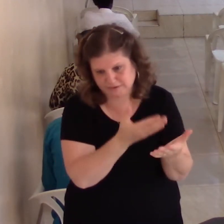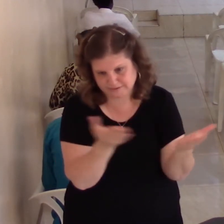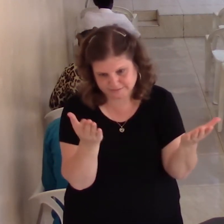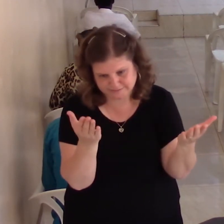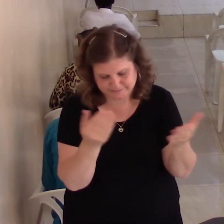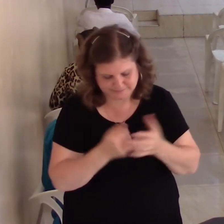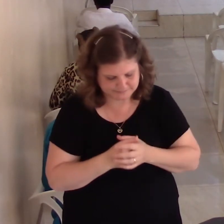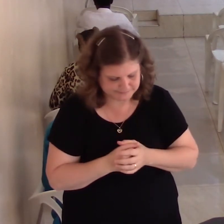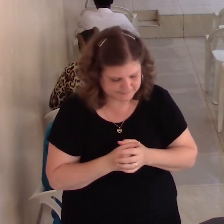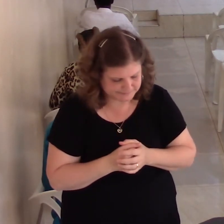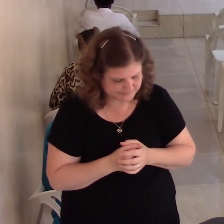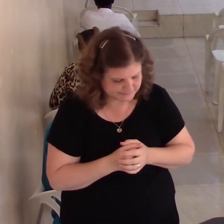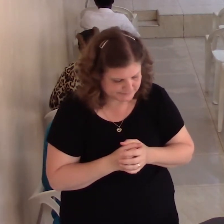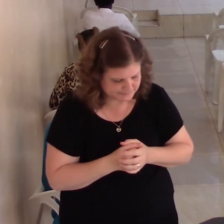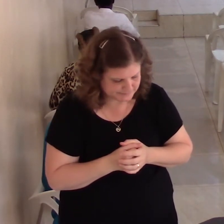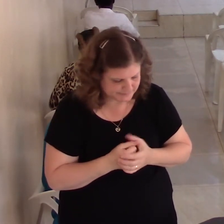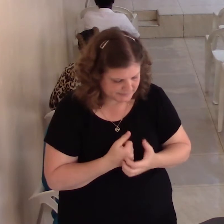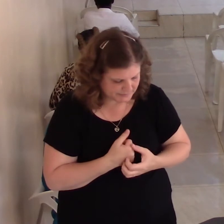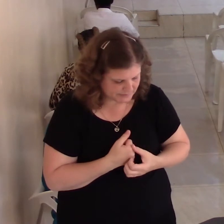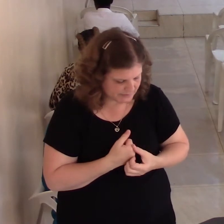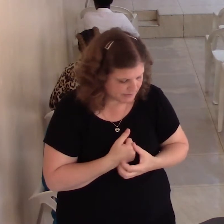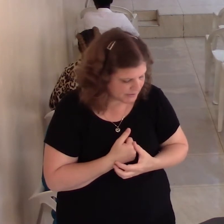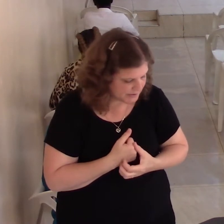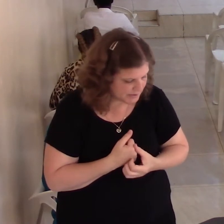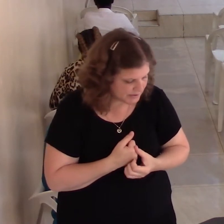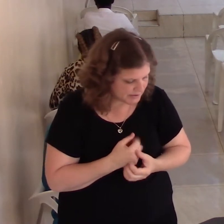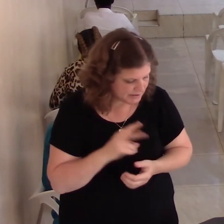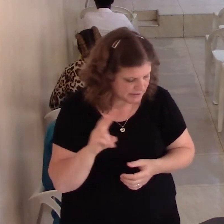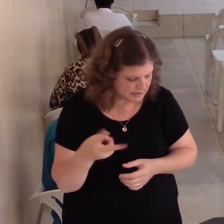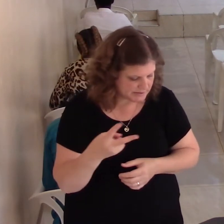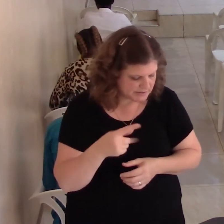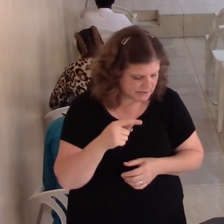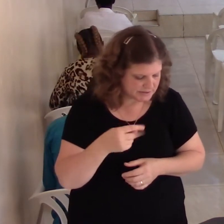These type of things are all in accordance with God's will. Look at 2 Thessalonians chapter 3.